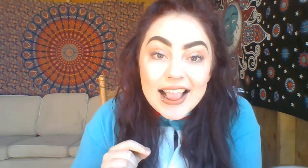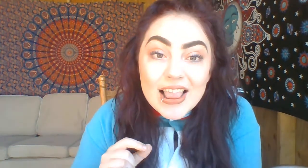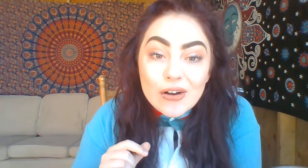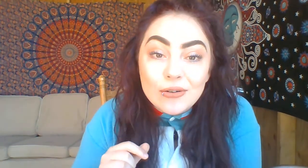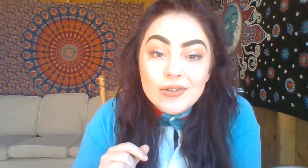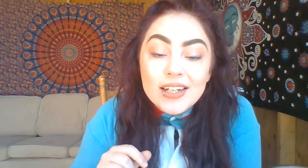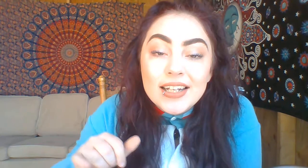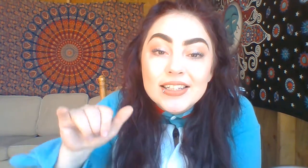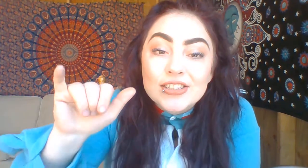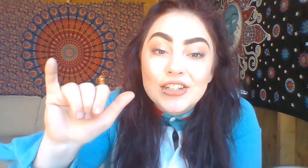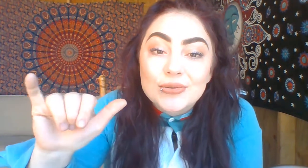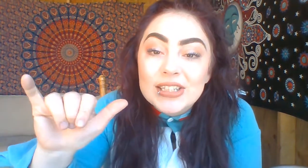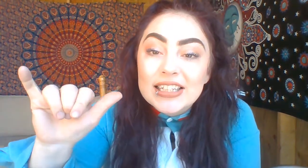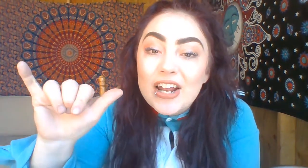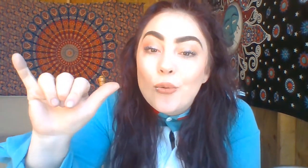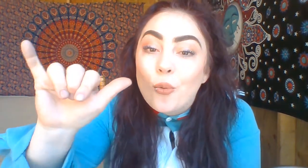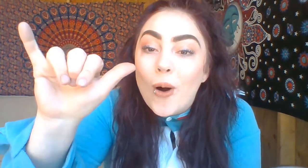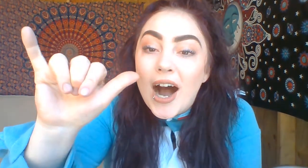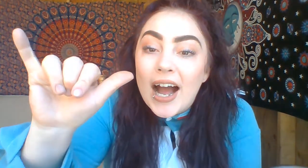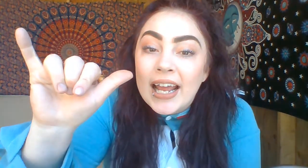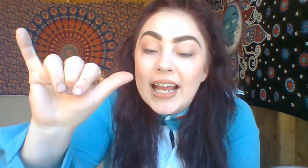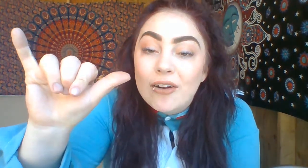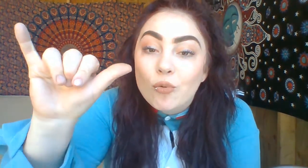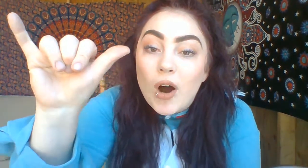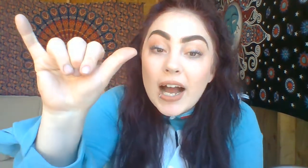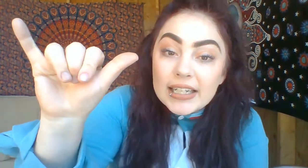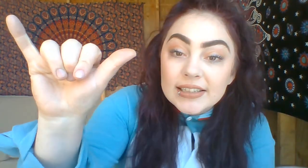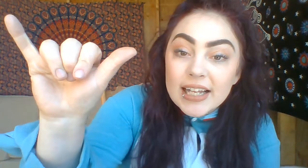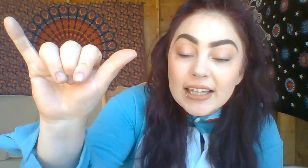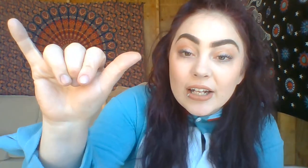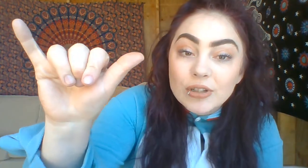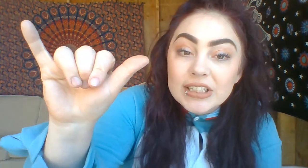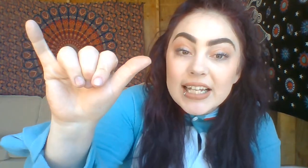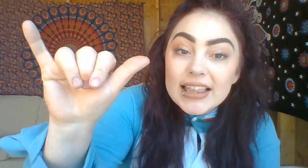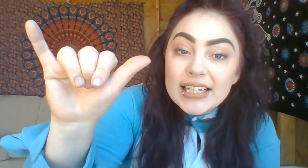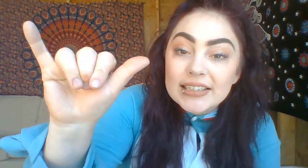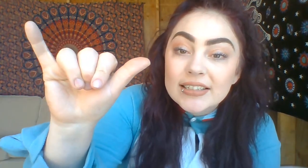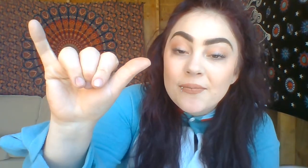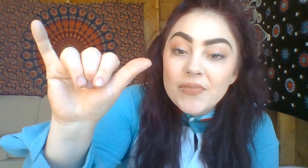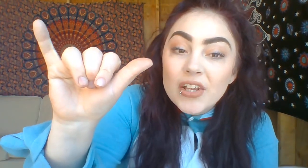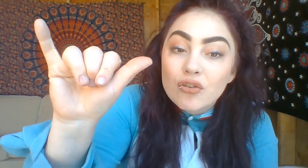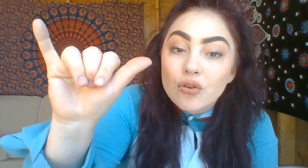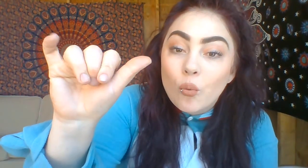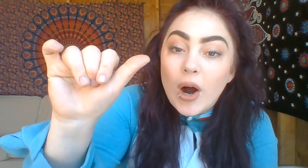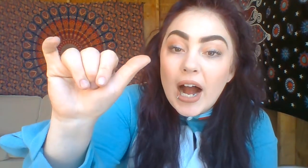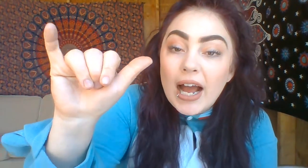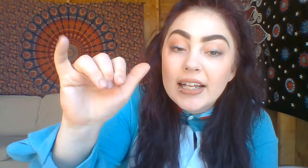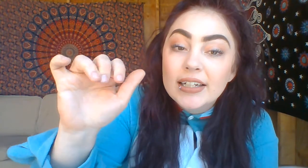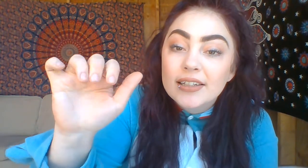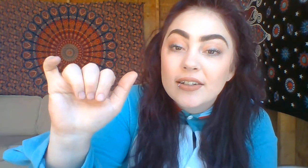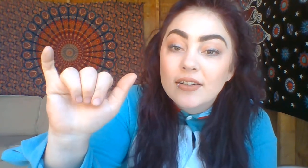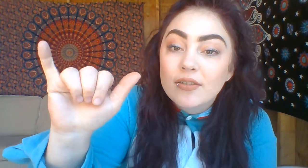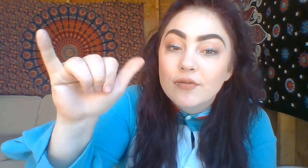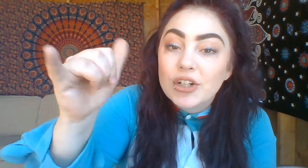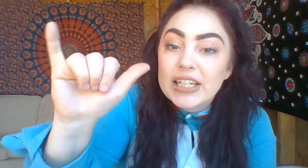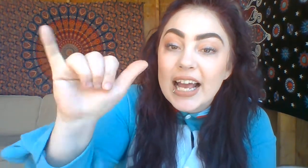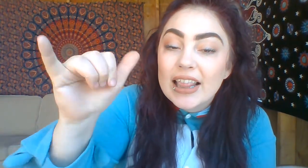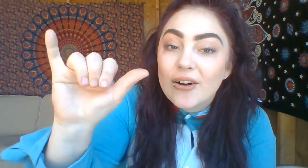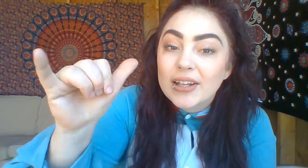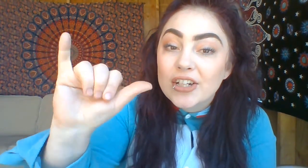Yellow starts with the letter Y. And Y in sign language is like this. So Y for yellow. And then